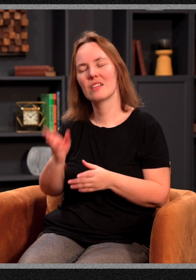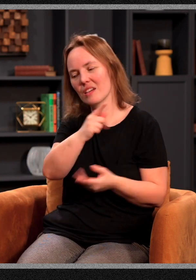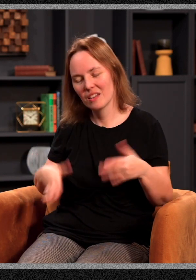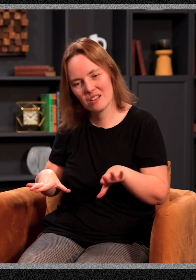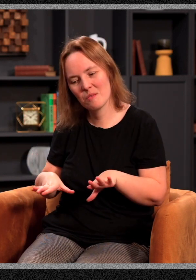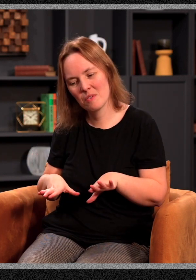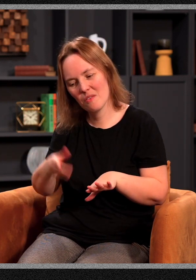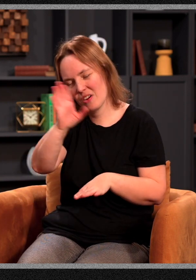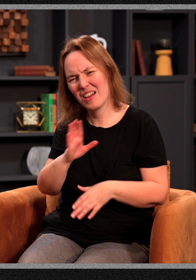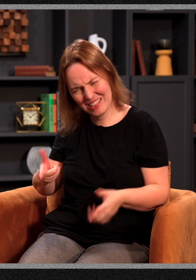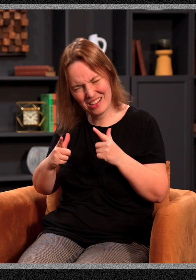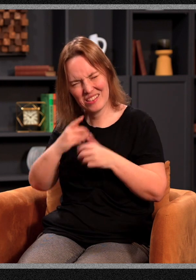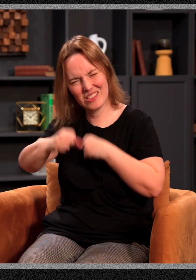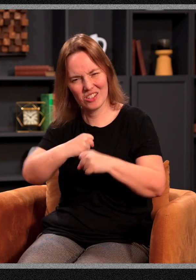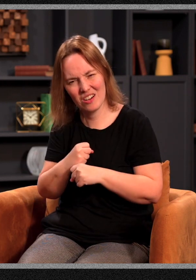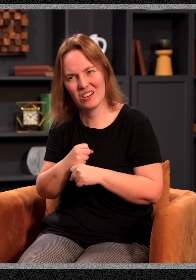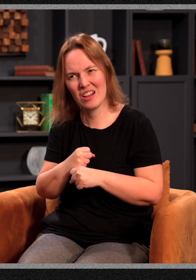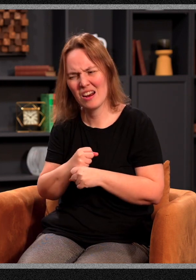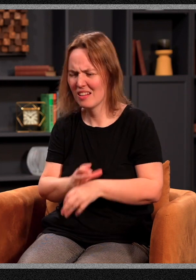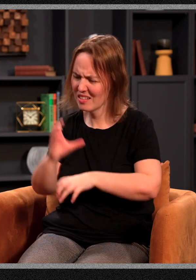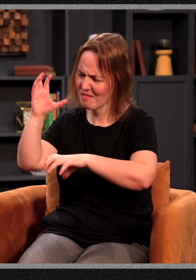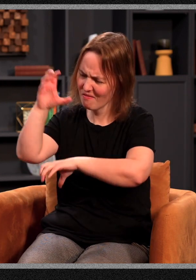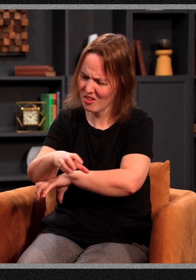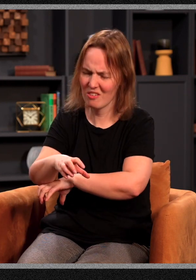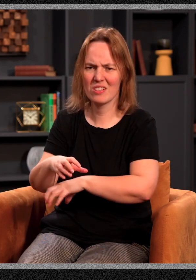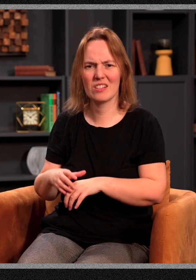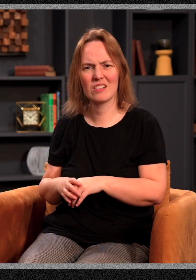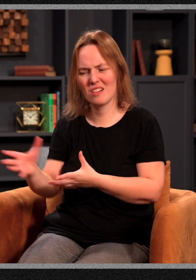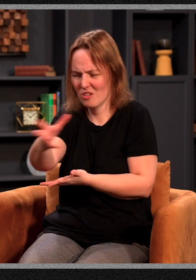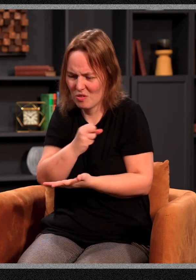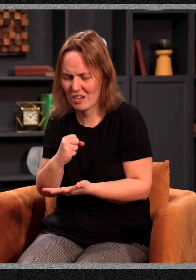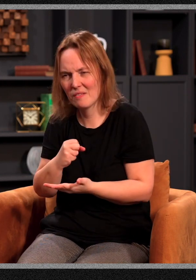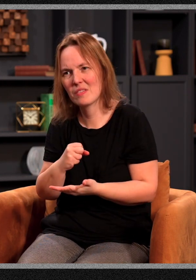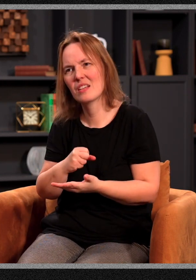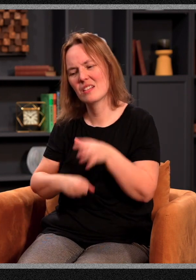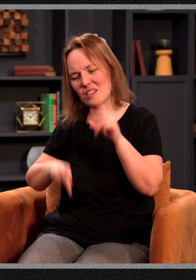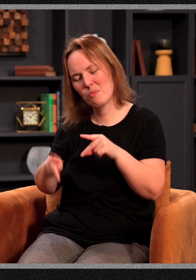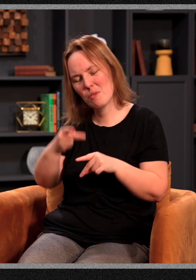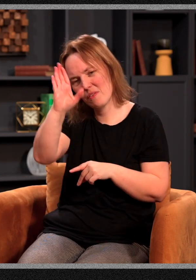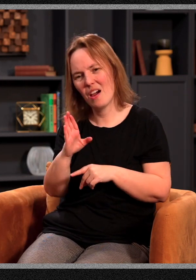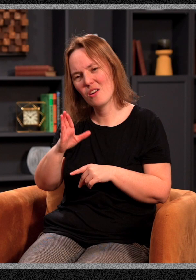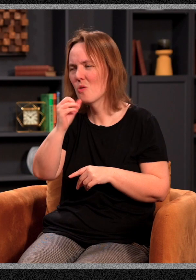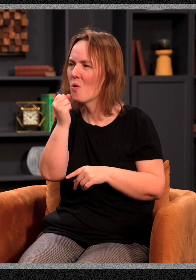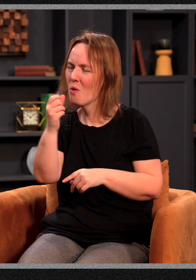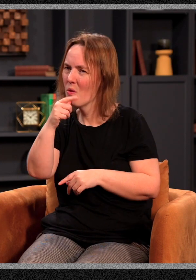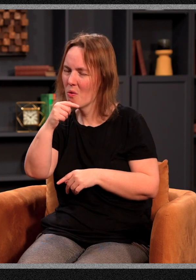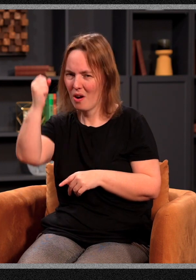allows for struggle. And it's the violent who take it by force. What does that mean? It's the people of God who understand that